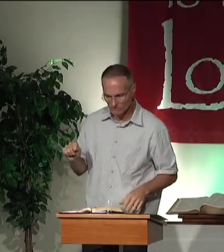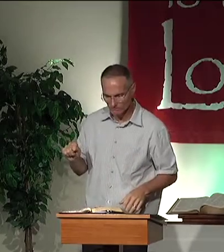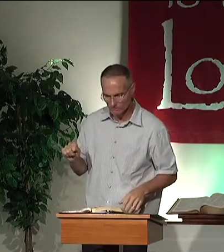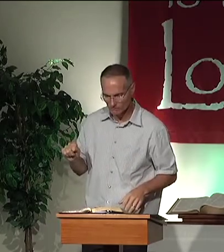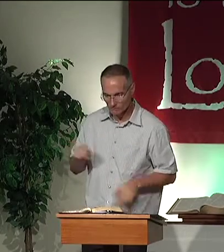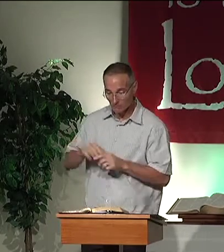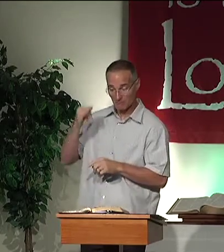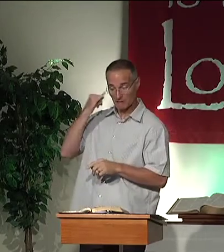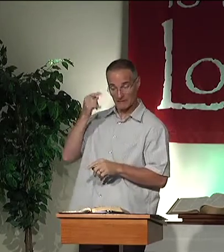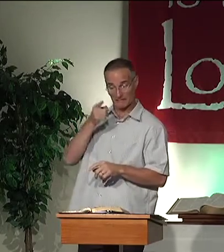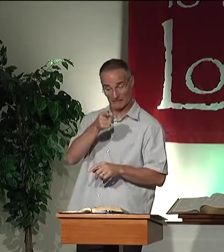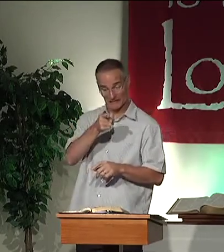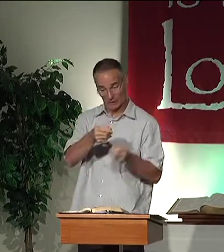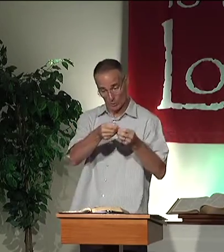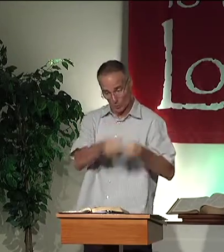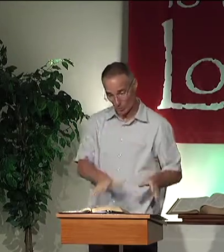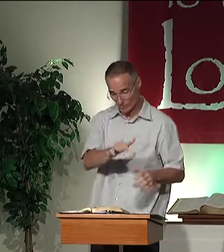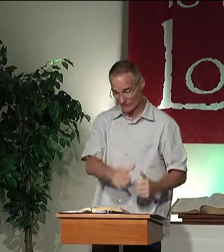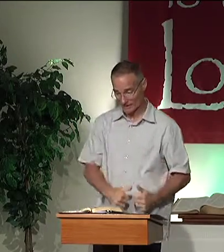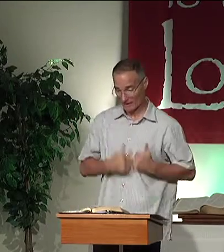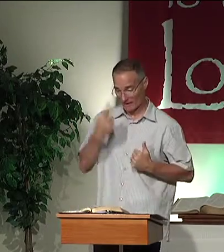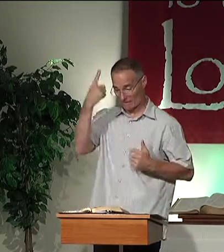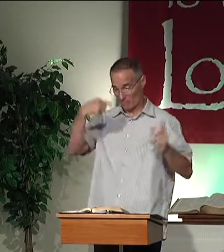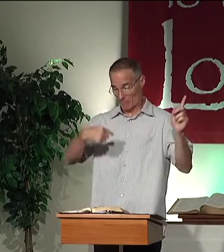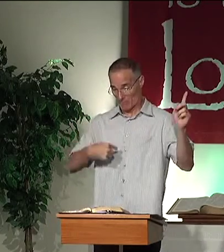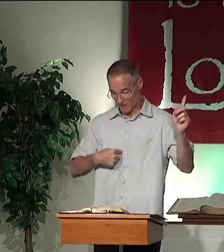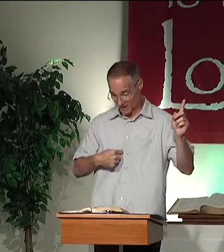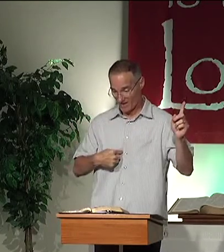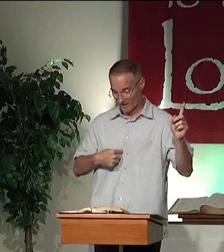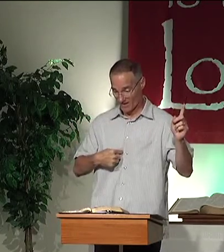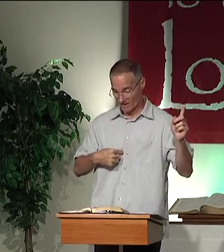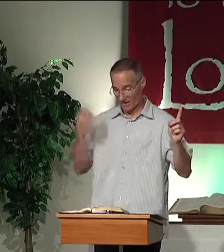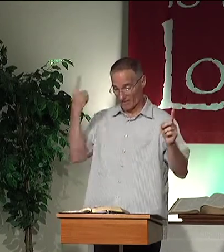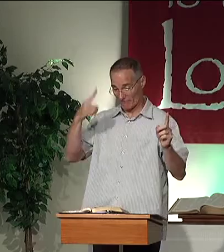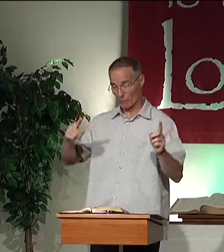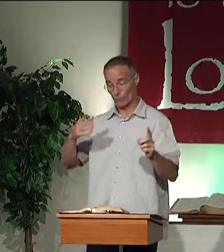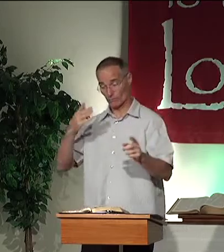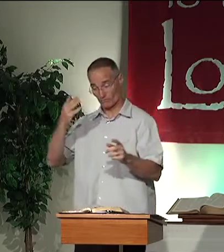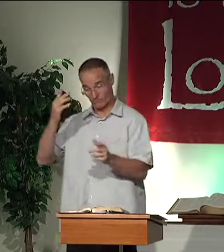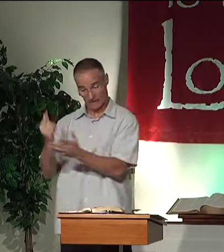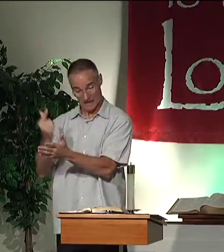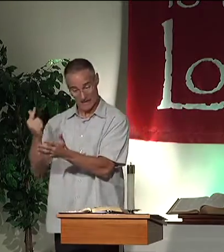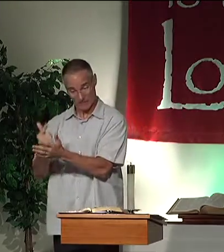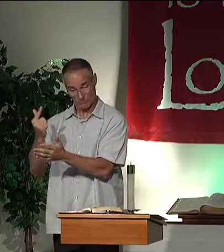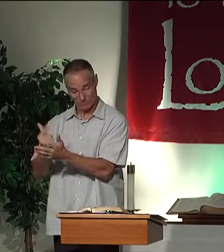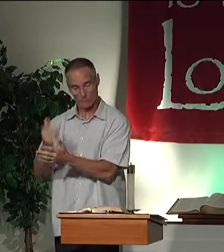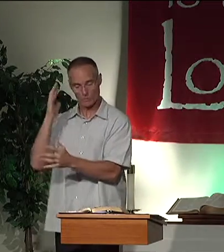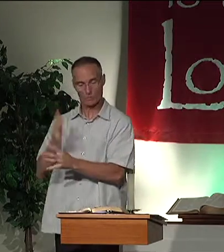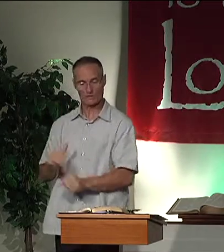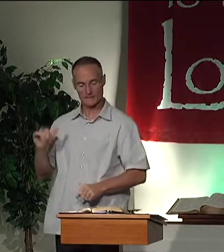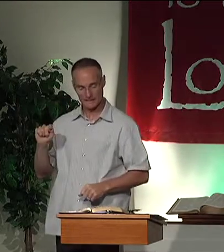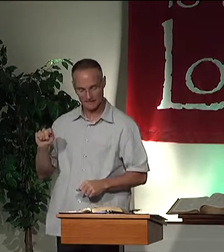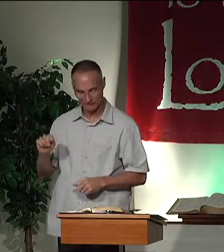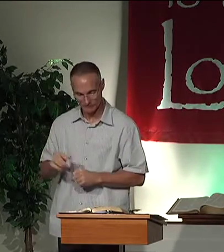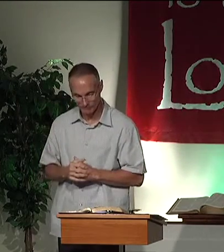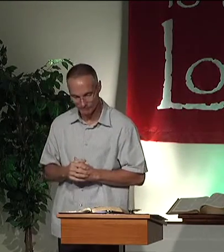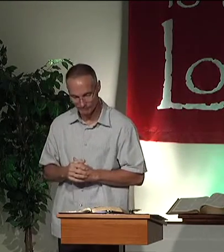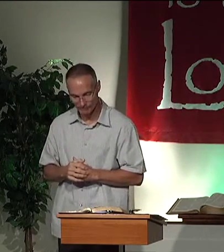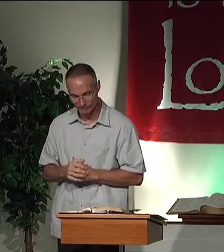it. But if he loses his life for me and for the Gospel, we will save it.